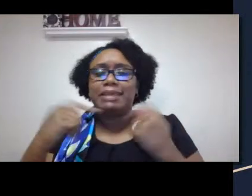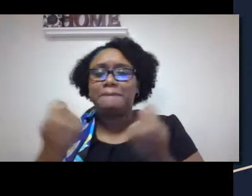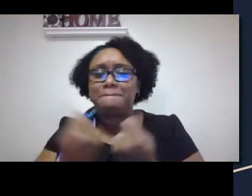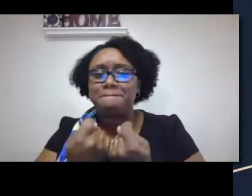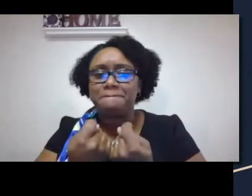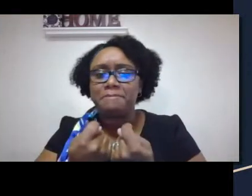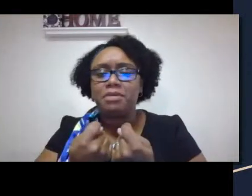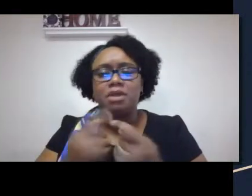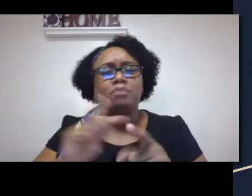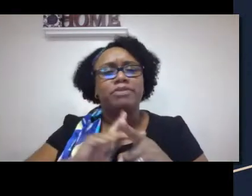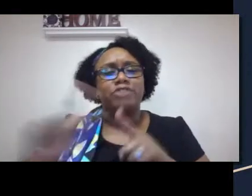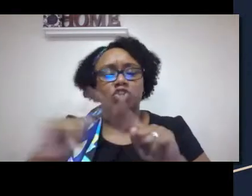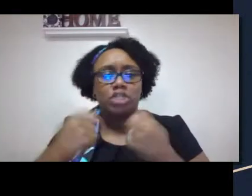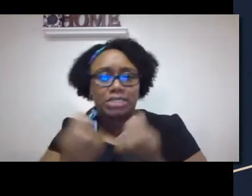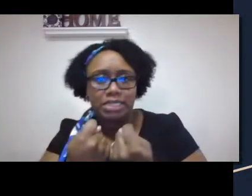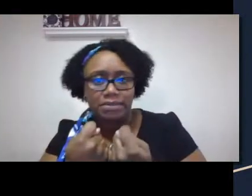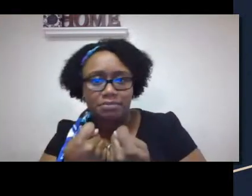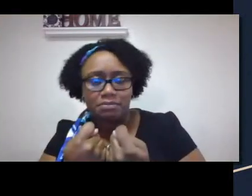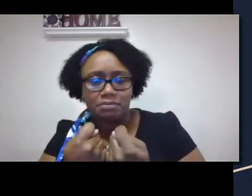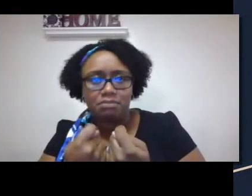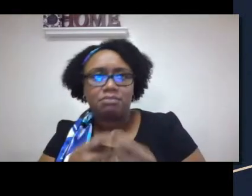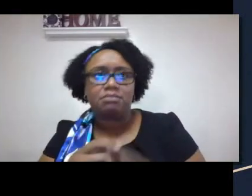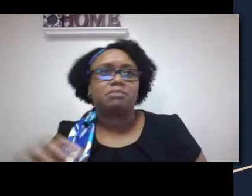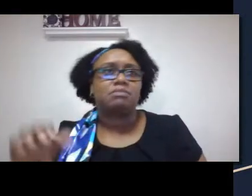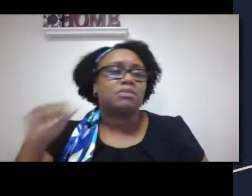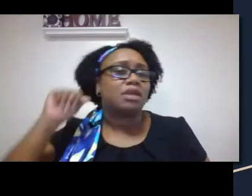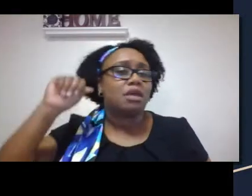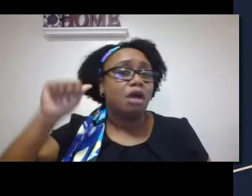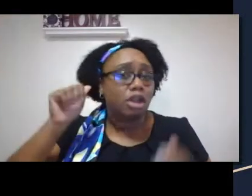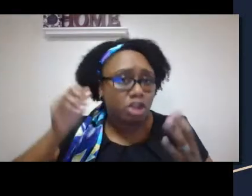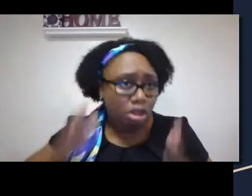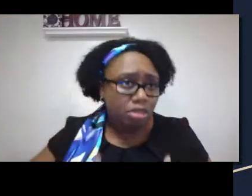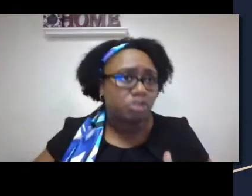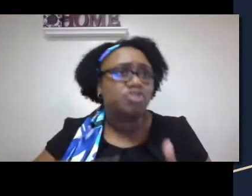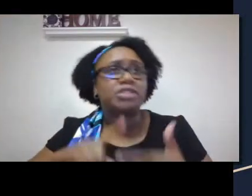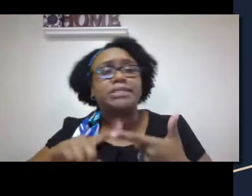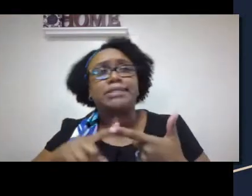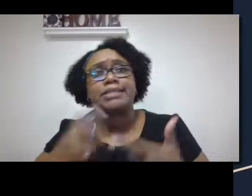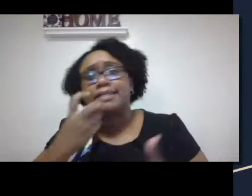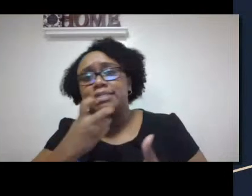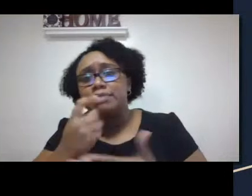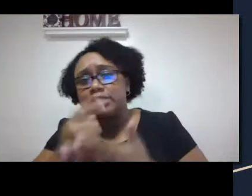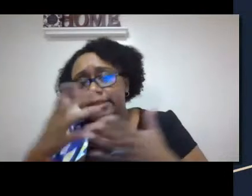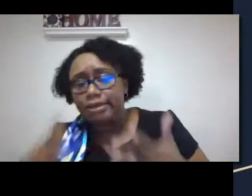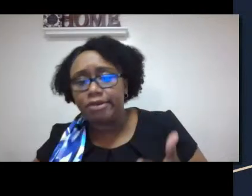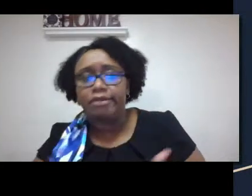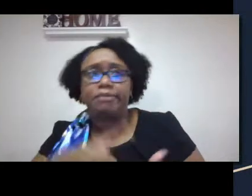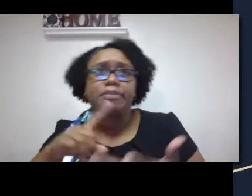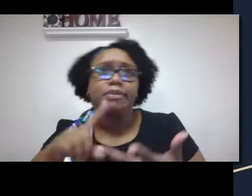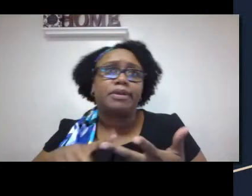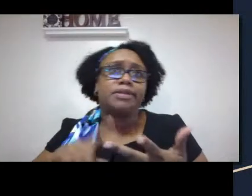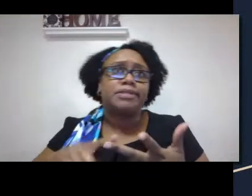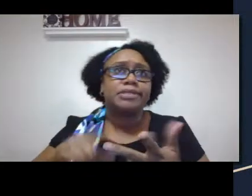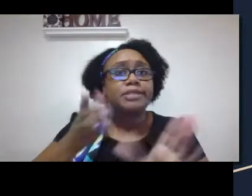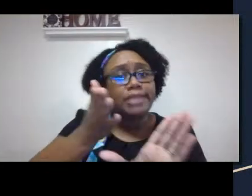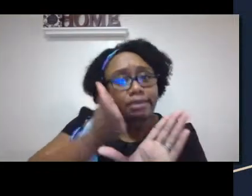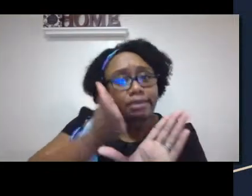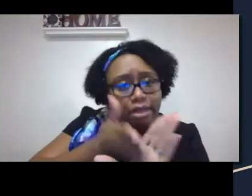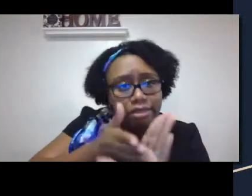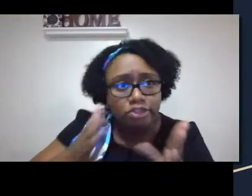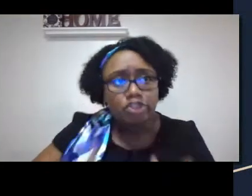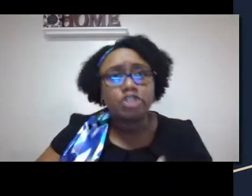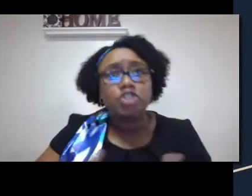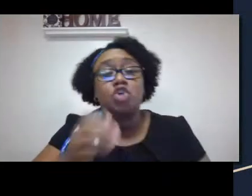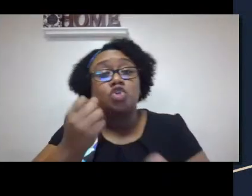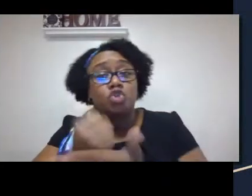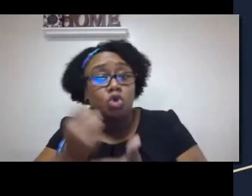If you look at Children's Audiology Center, they tend to have a team of professionals. They are comprised of